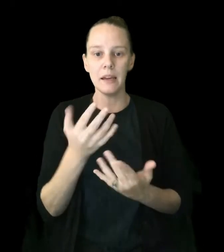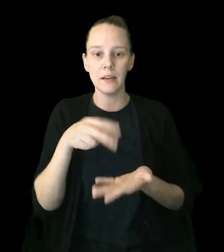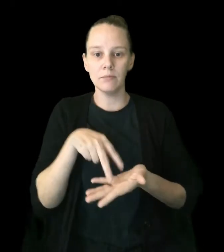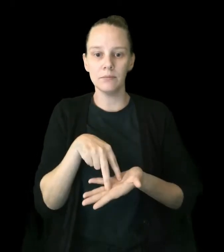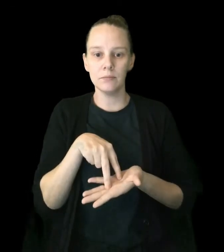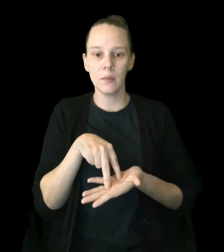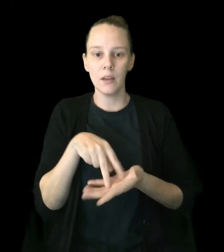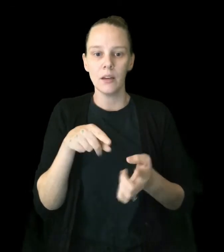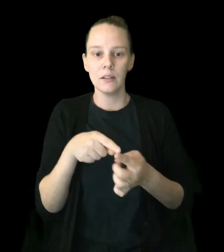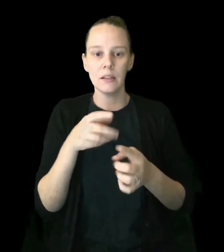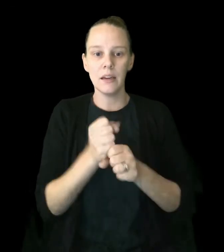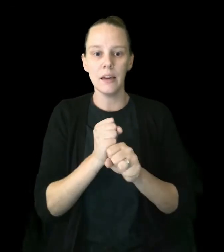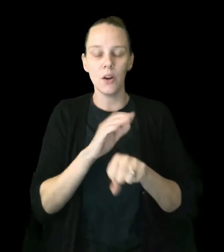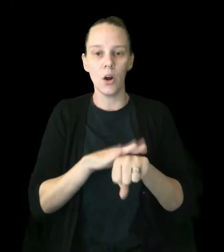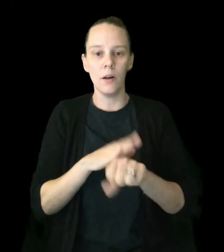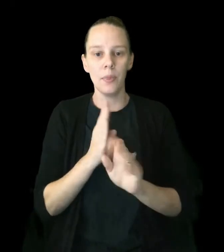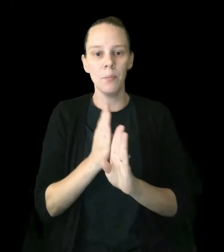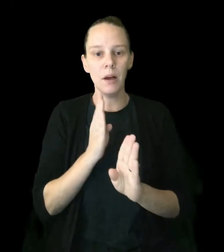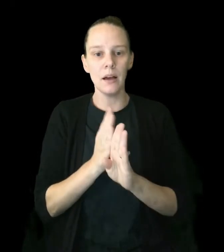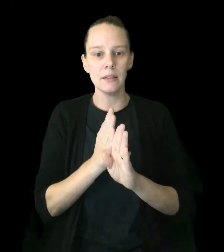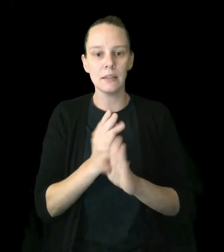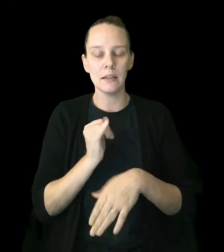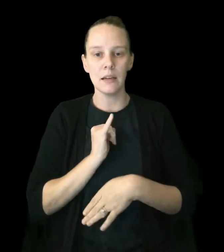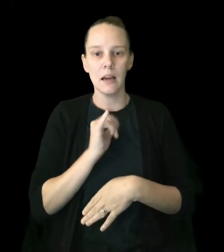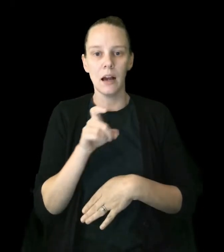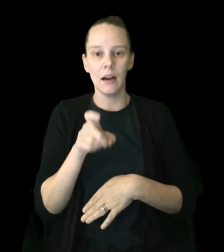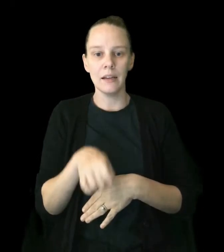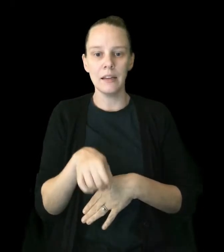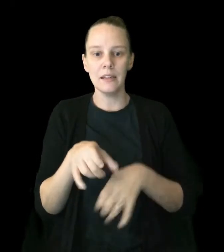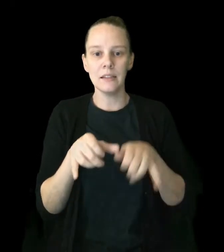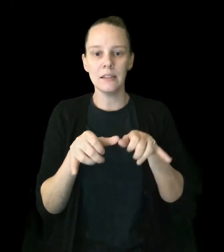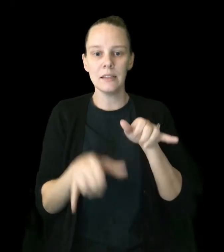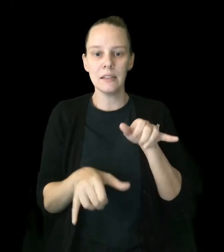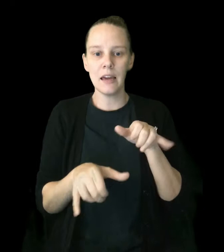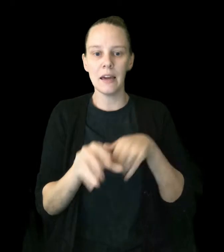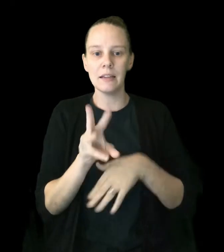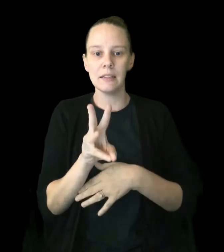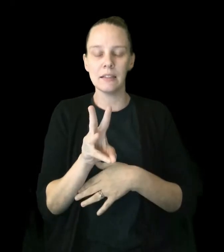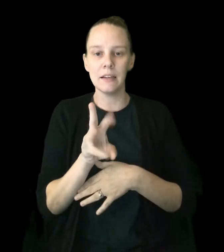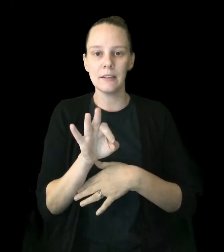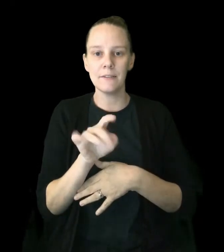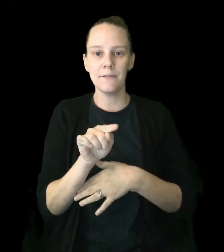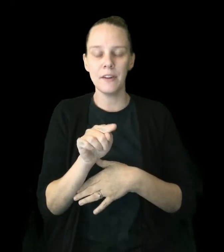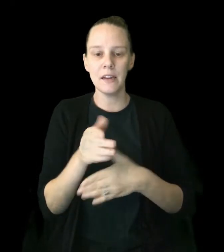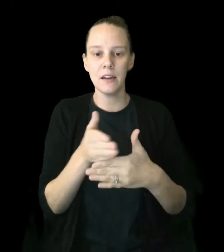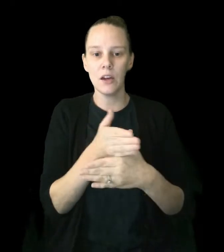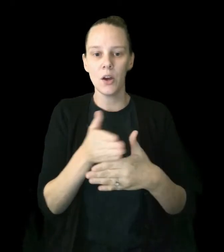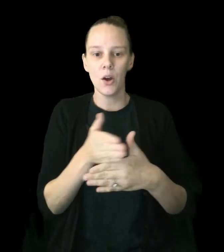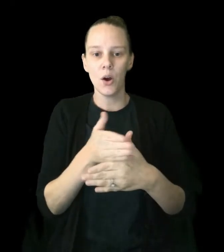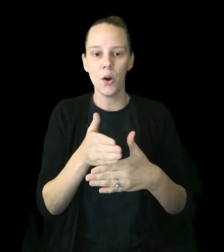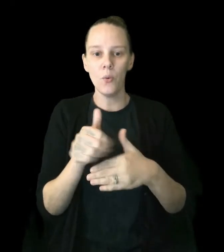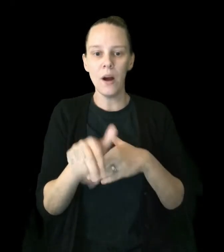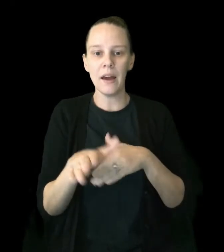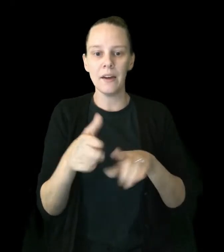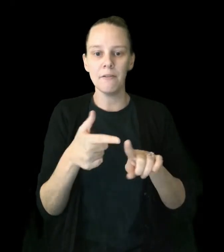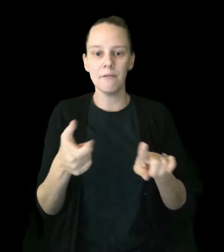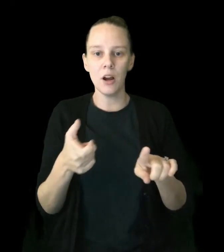to get on the bus, I need to stay six feet away from